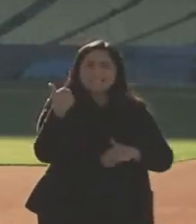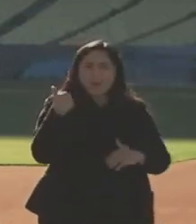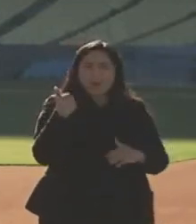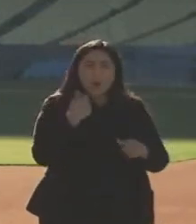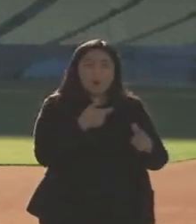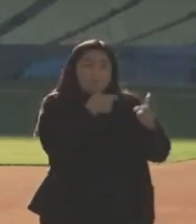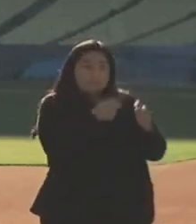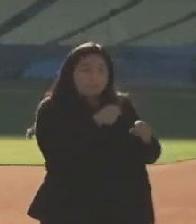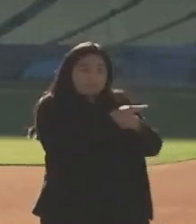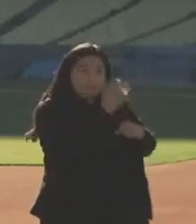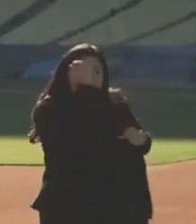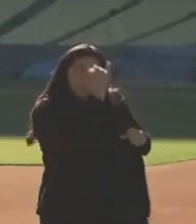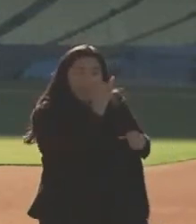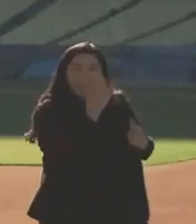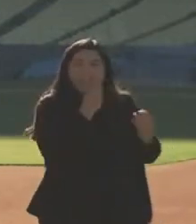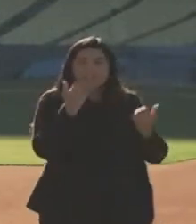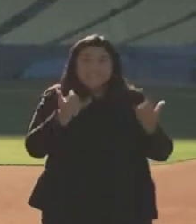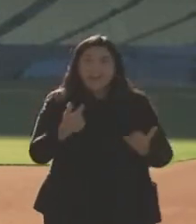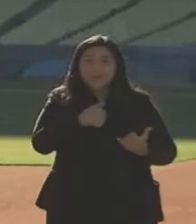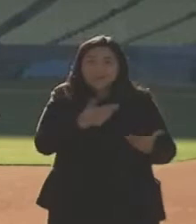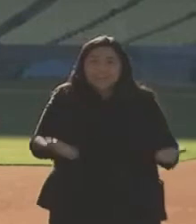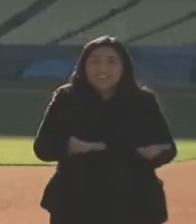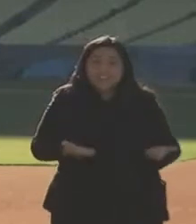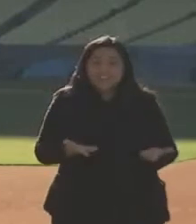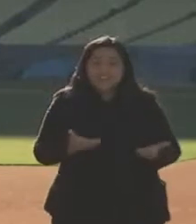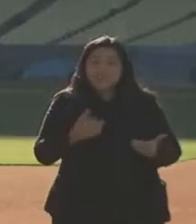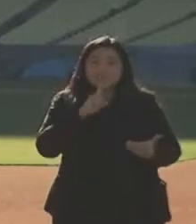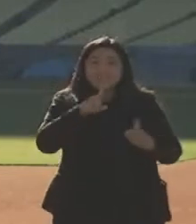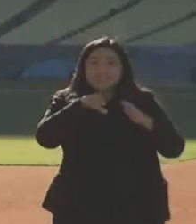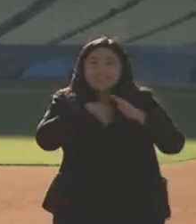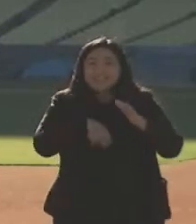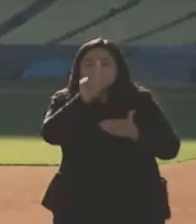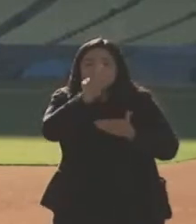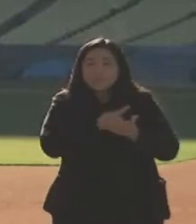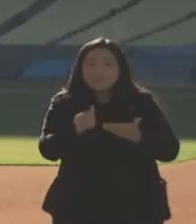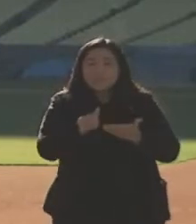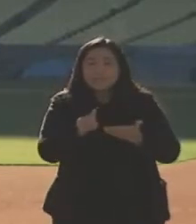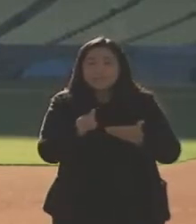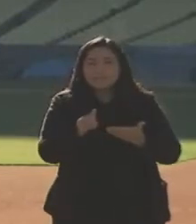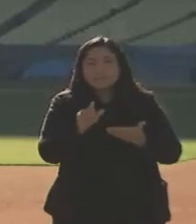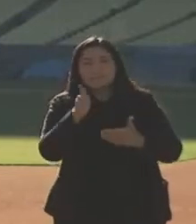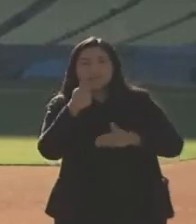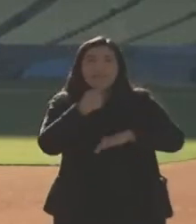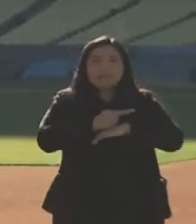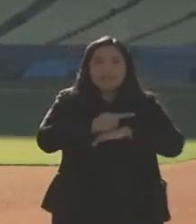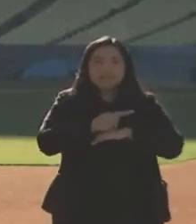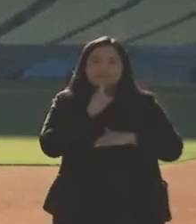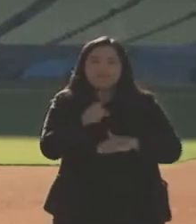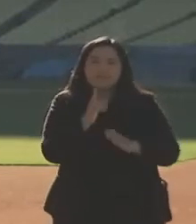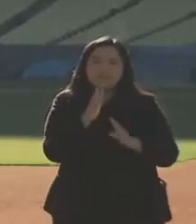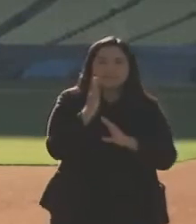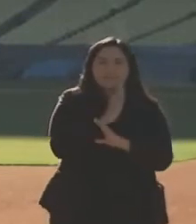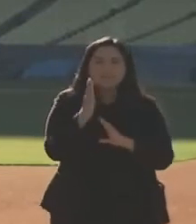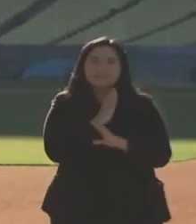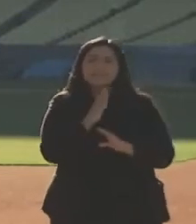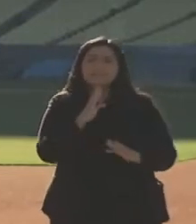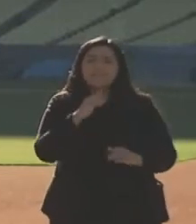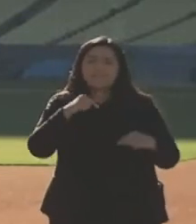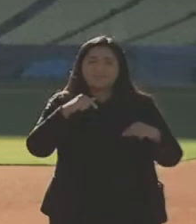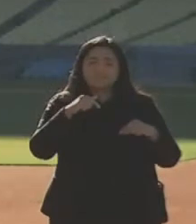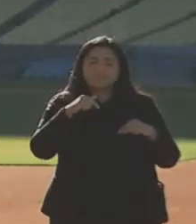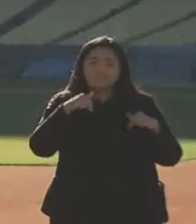today. I mean, it was less than, yeah. We did this in just over a week's time, I think, maybe 10 days max. So this department,